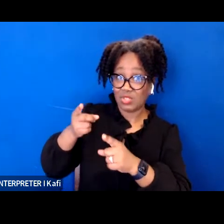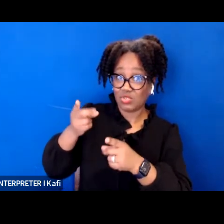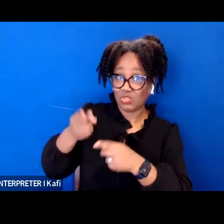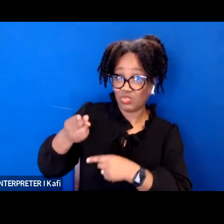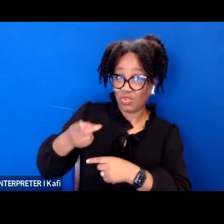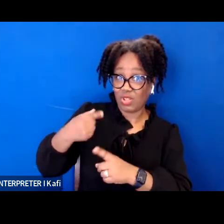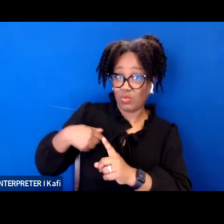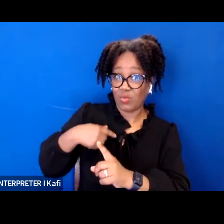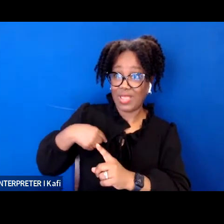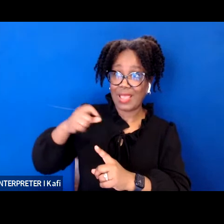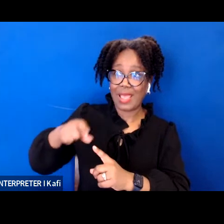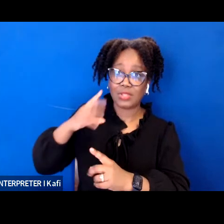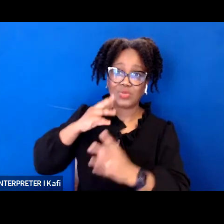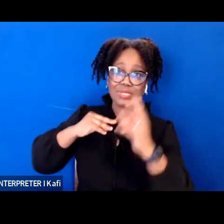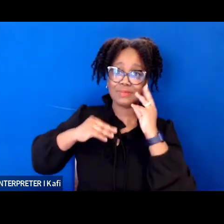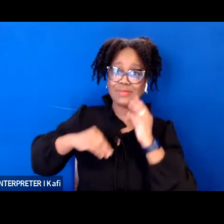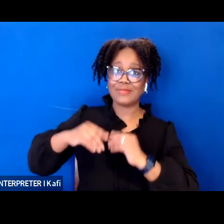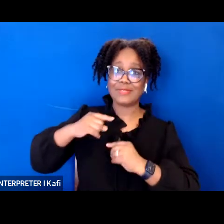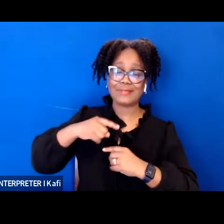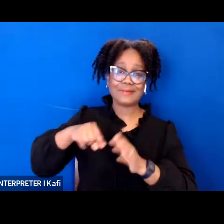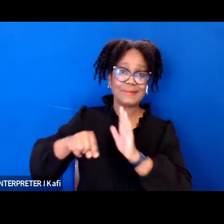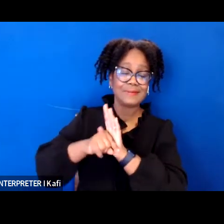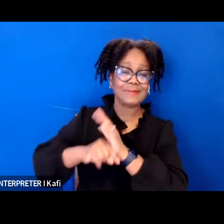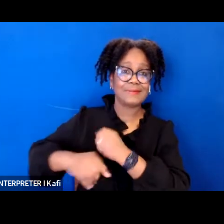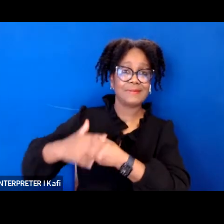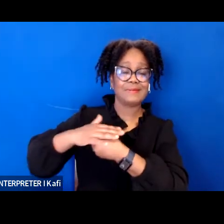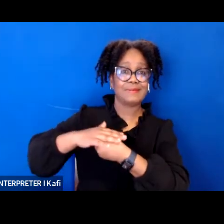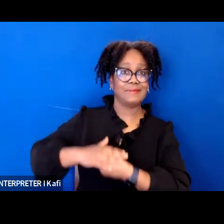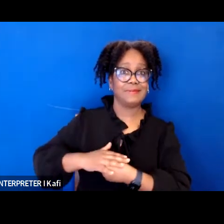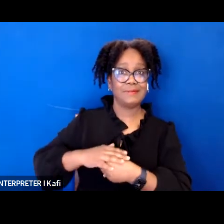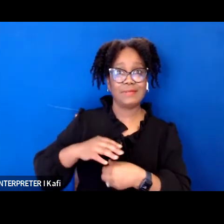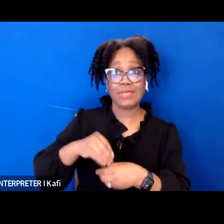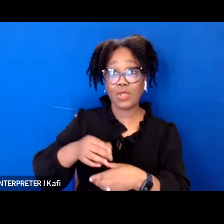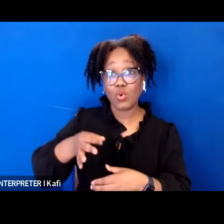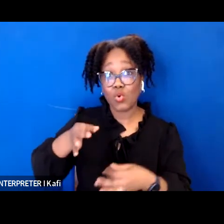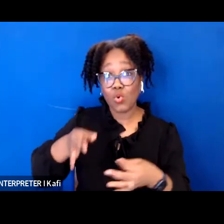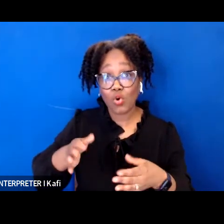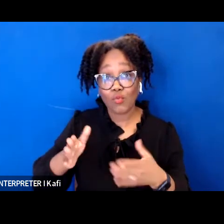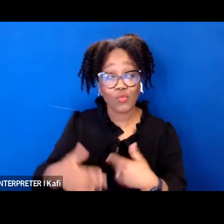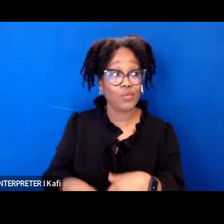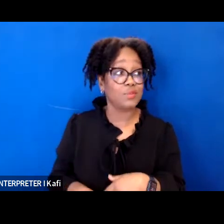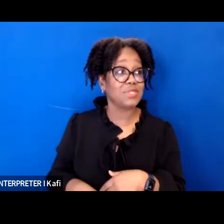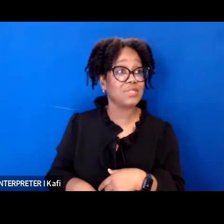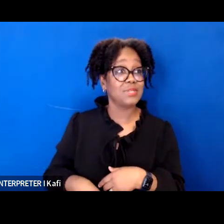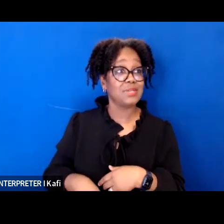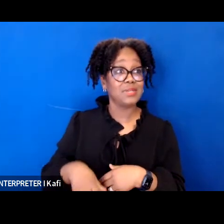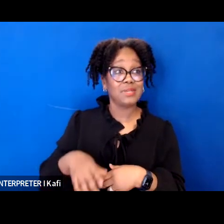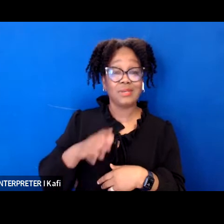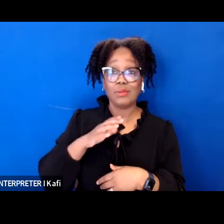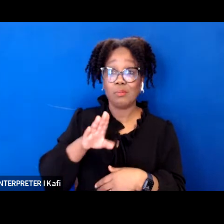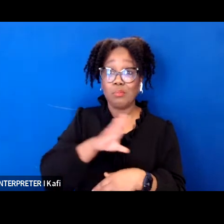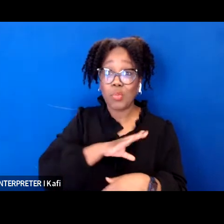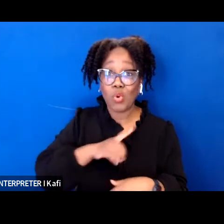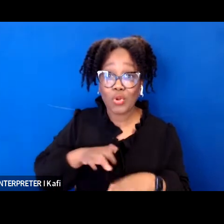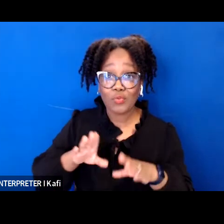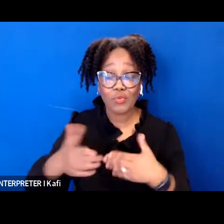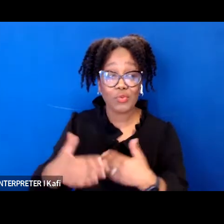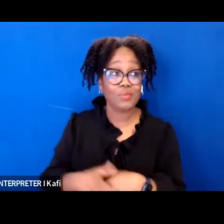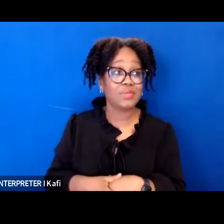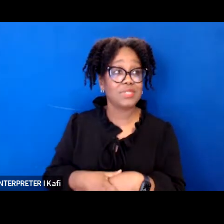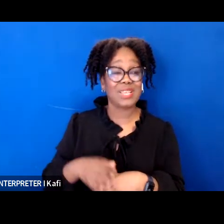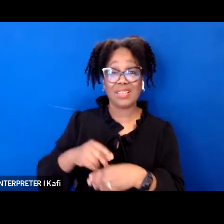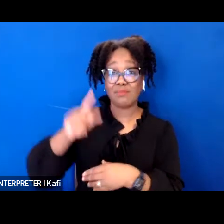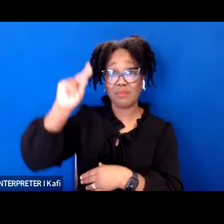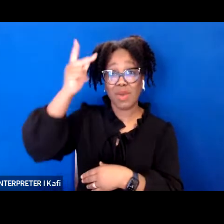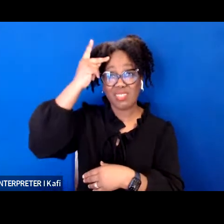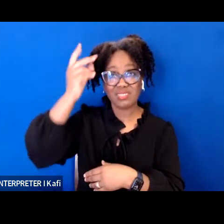workplace boardrooms commissions advocacy and politics a woman like katanji brown jackson stepping